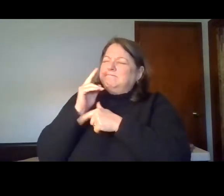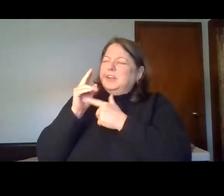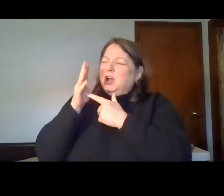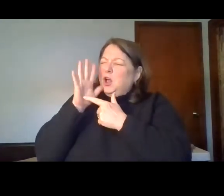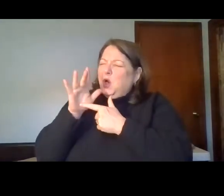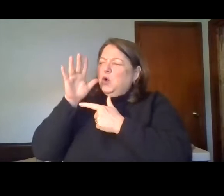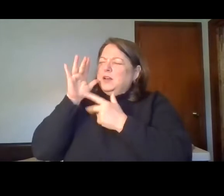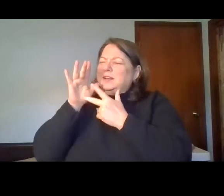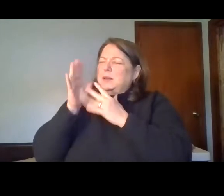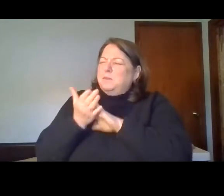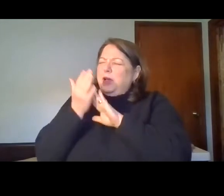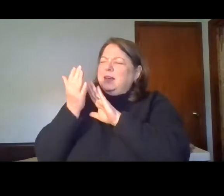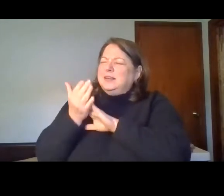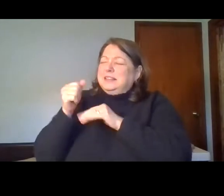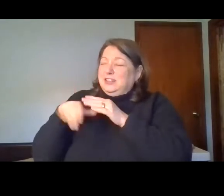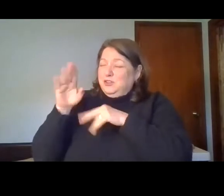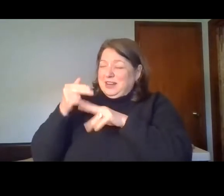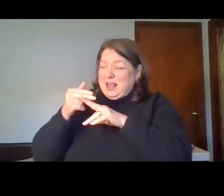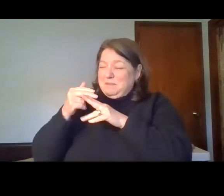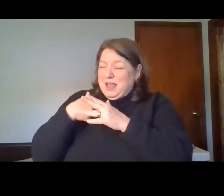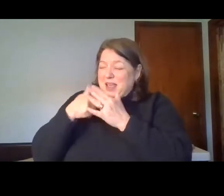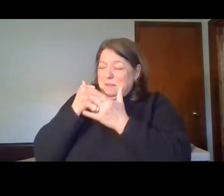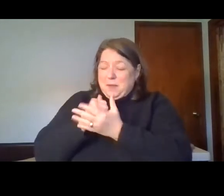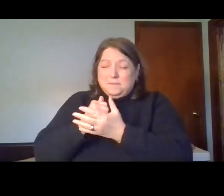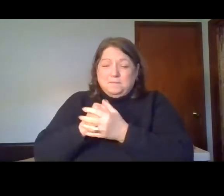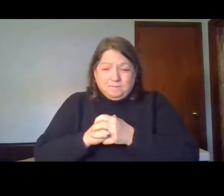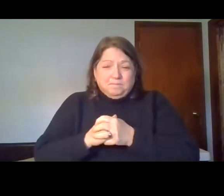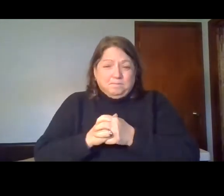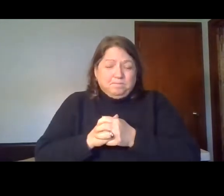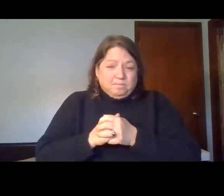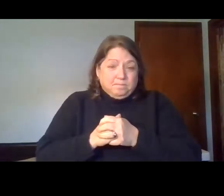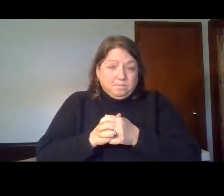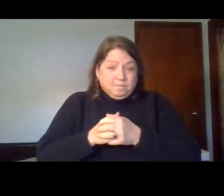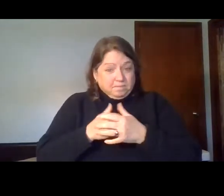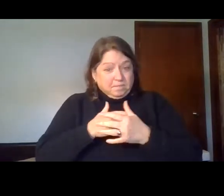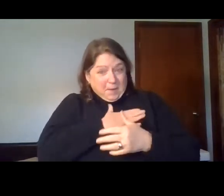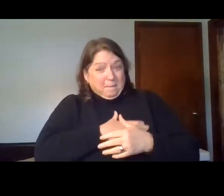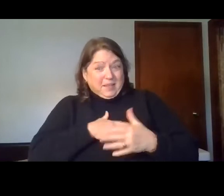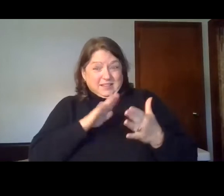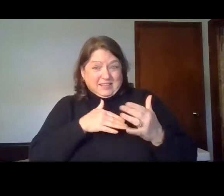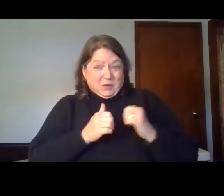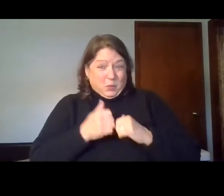all of our praise. In your name I pray. Amen. Please join us in worship.